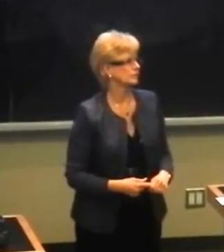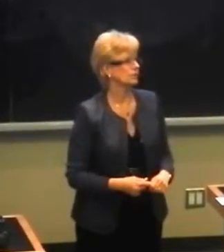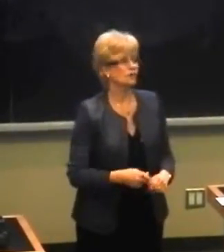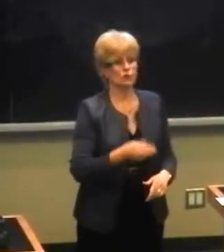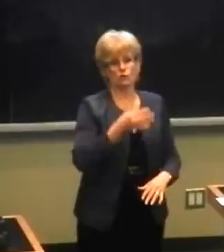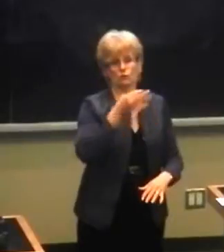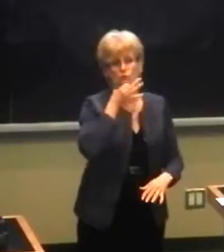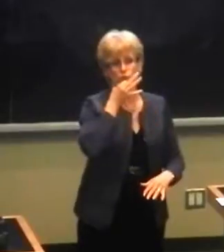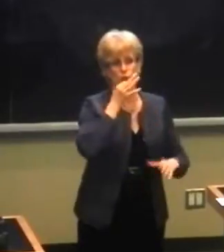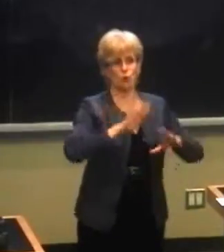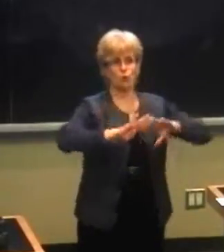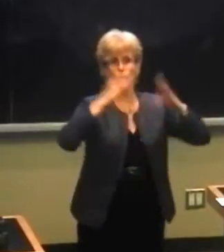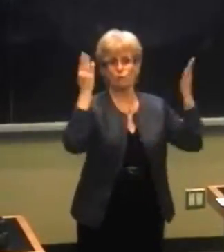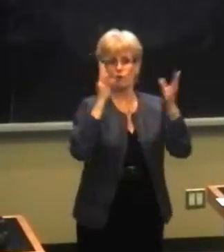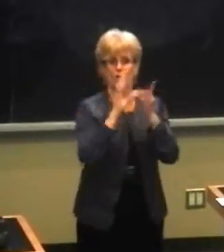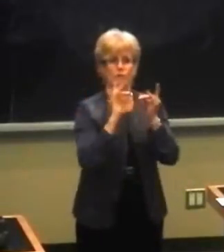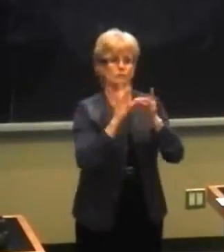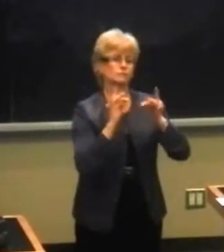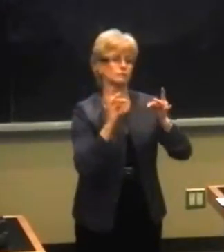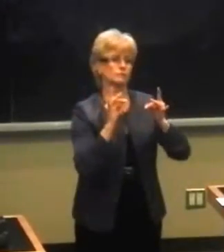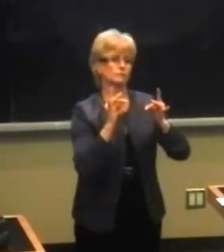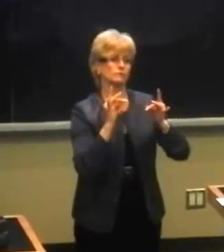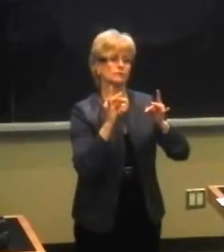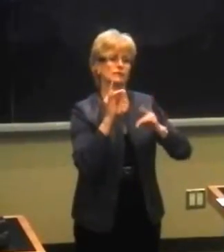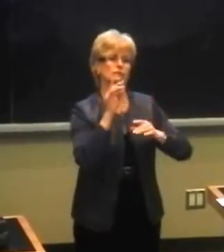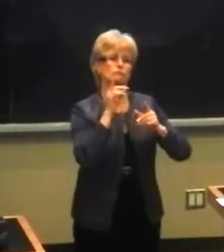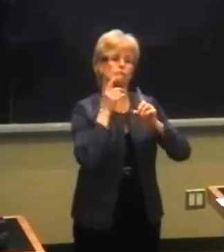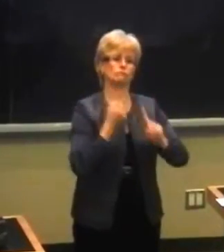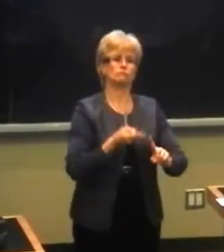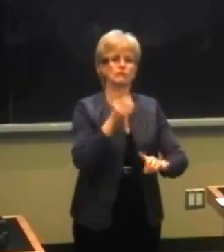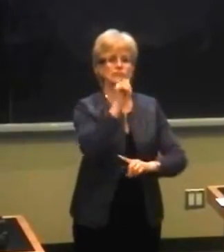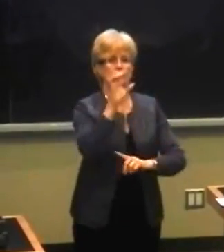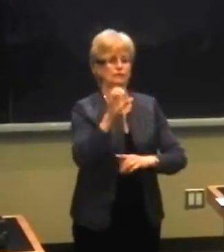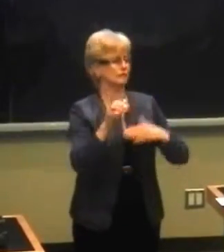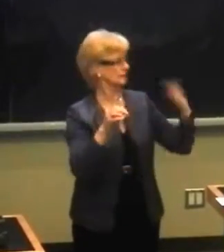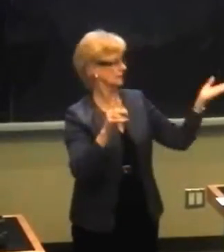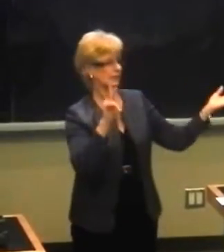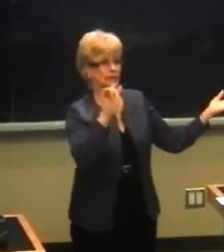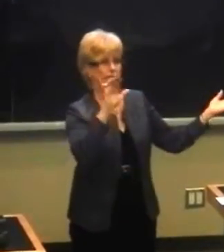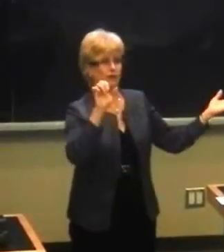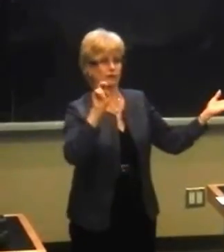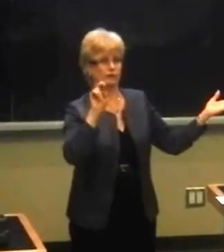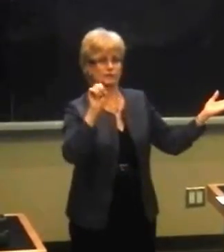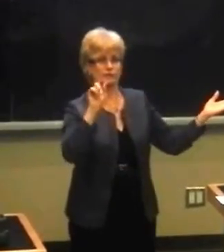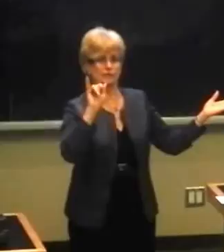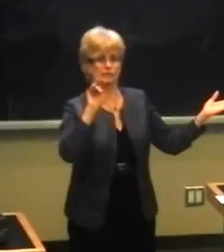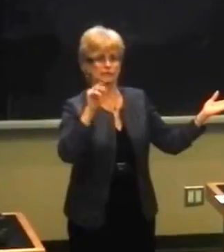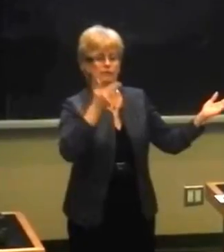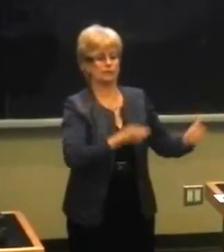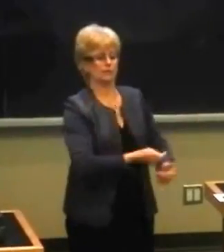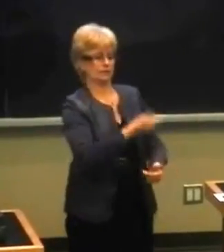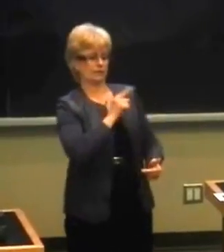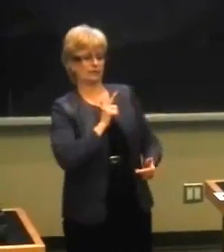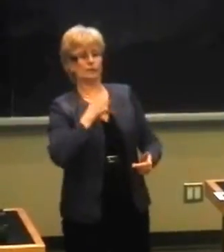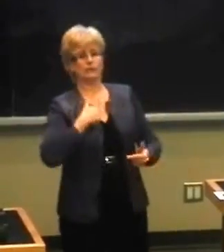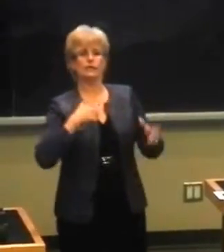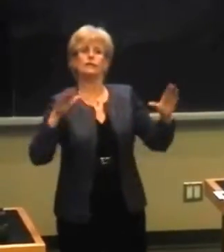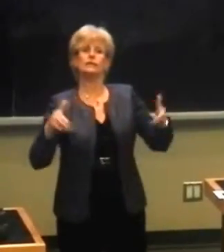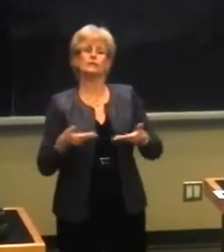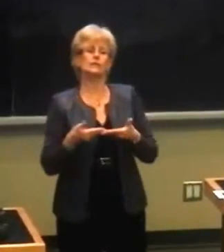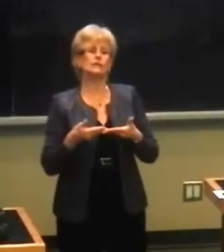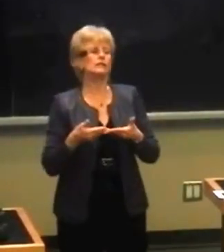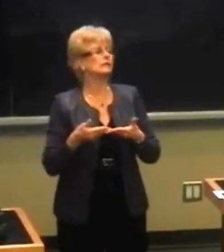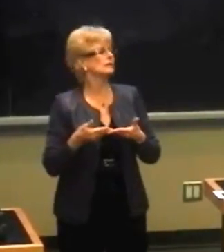shortly going to hear opening remarks about the TTC from the Chair, Karen Stins. I'm then going to do a little bit of an introduction